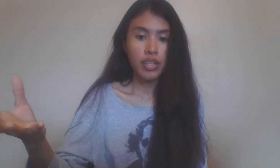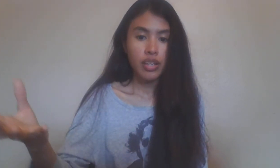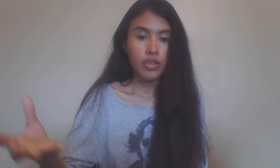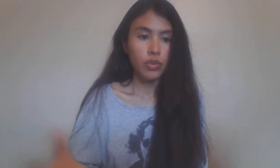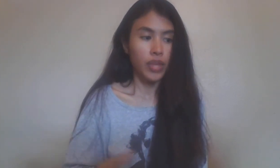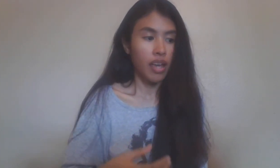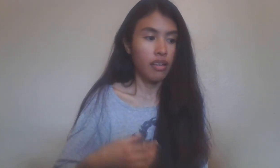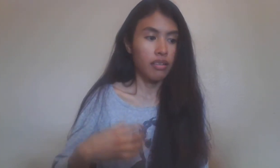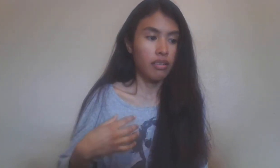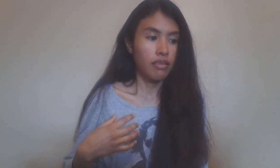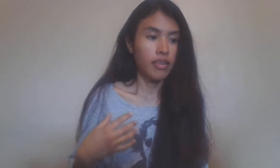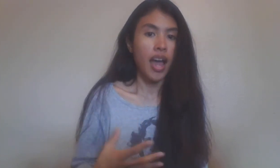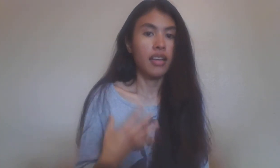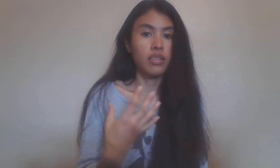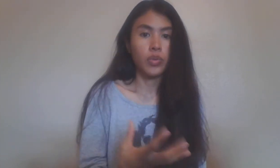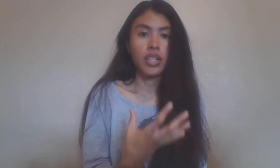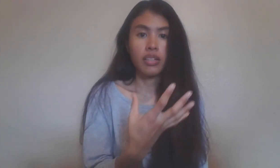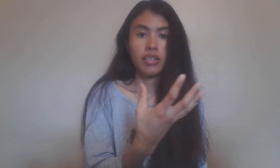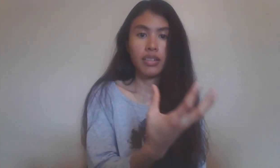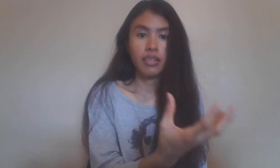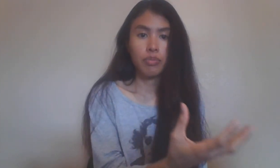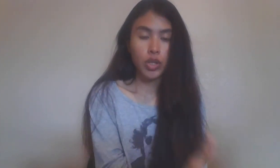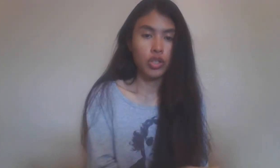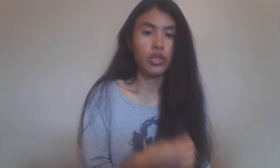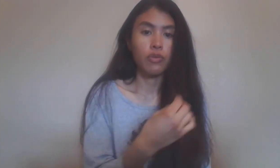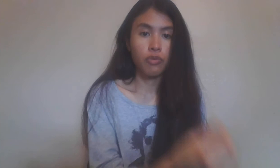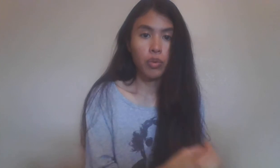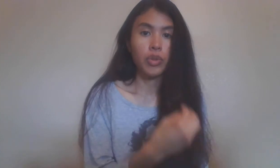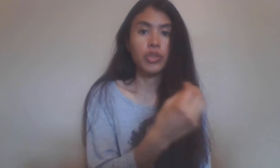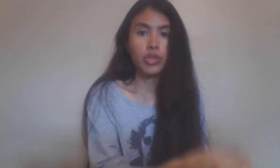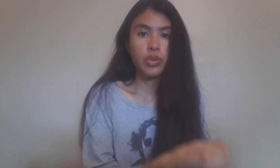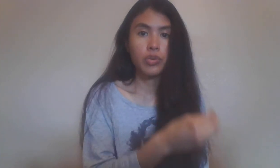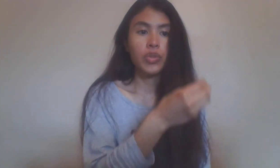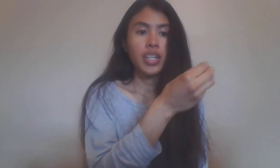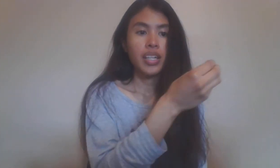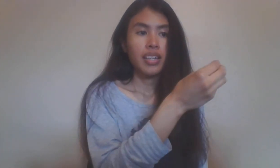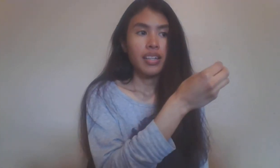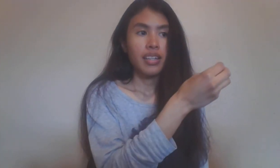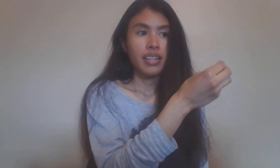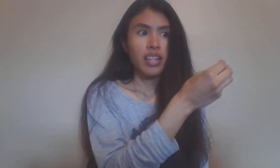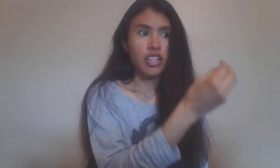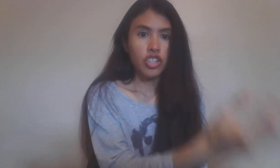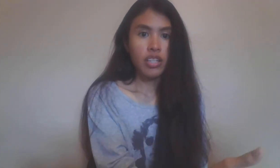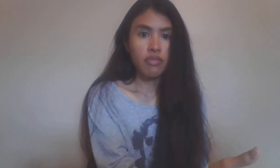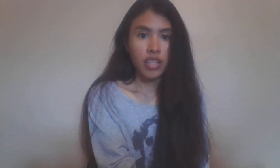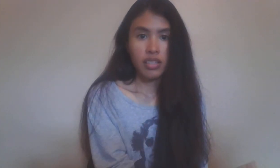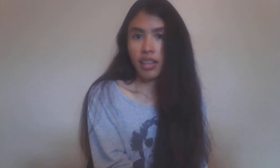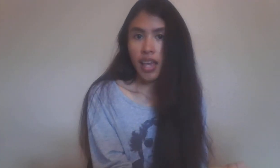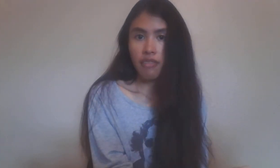So that, that is what pushes you forward to achieve in this life.